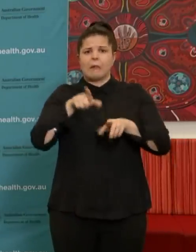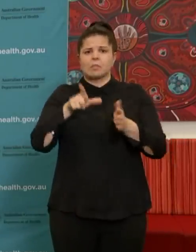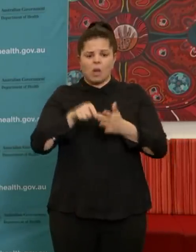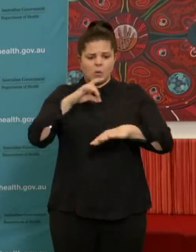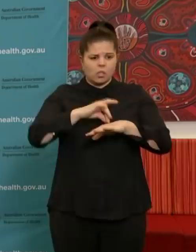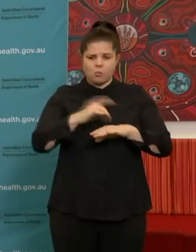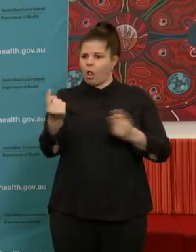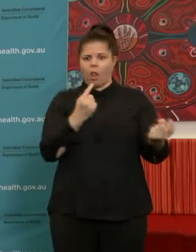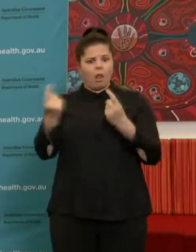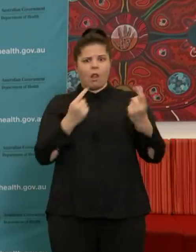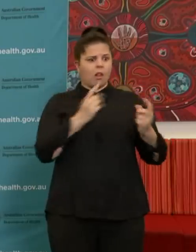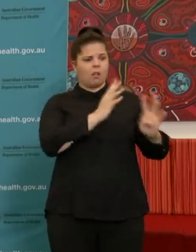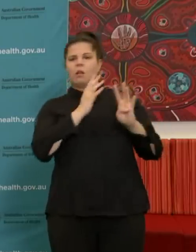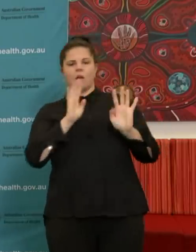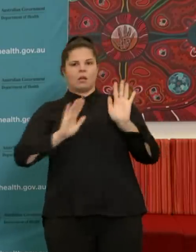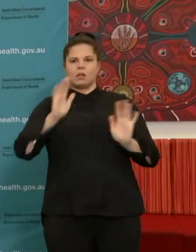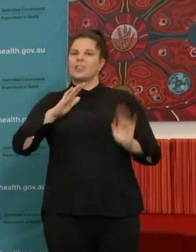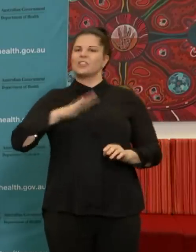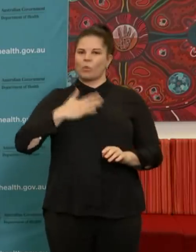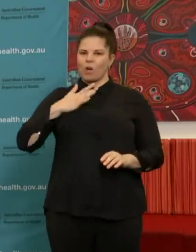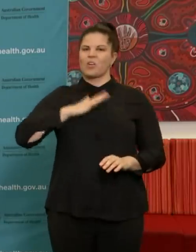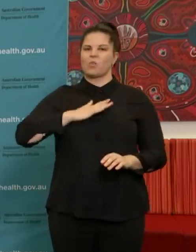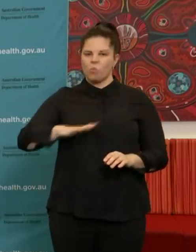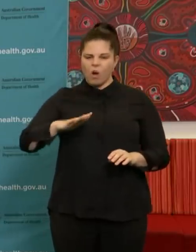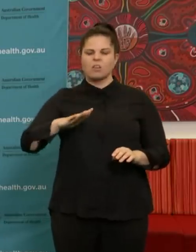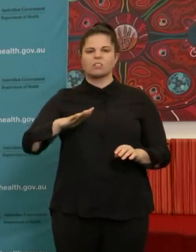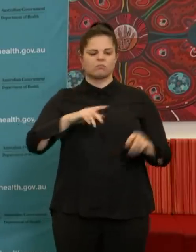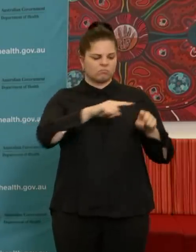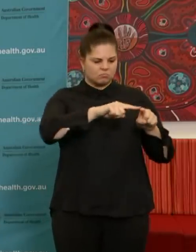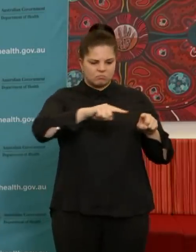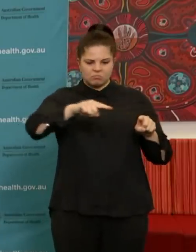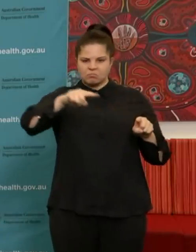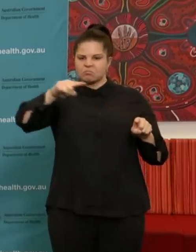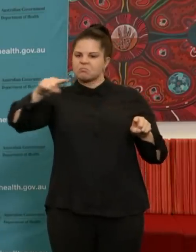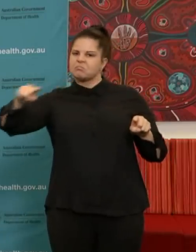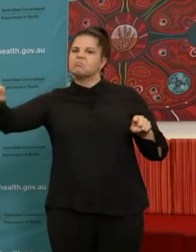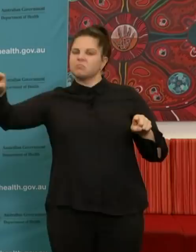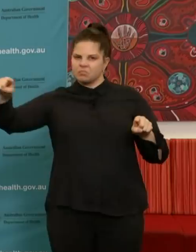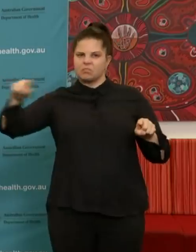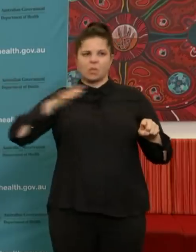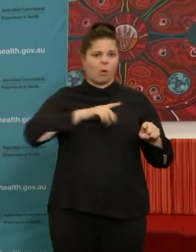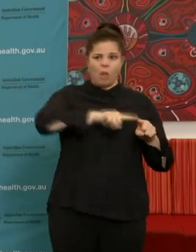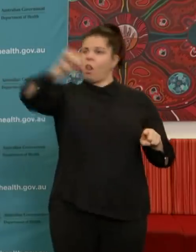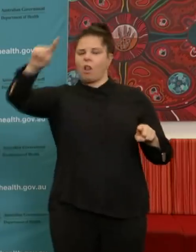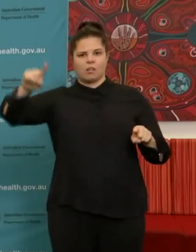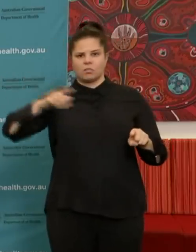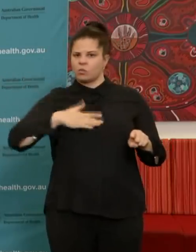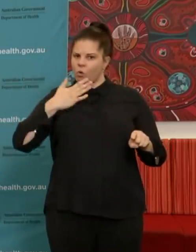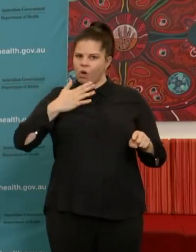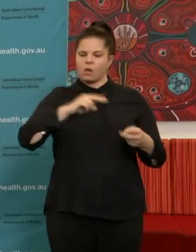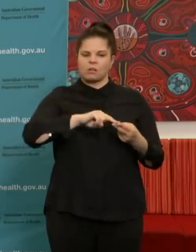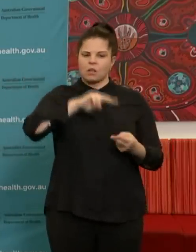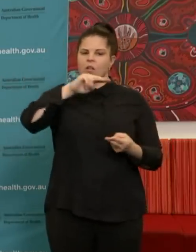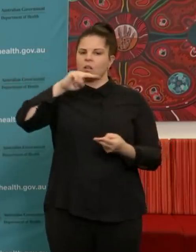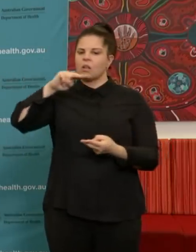thinking that we've got through this completely because we definitely have not. And we really have to be hyper vigilant